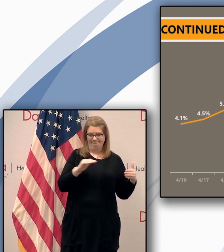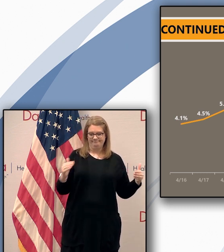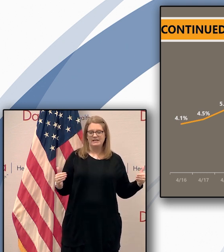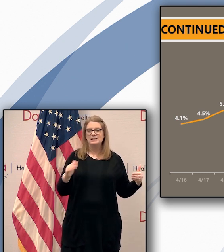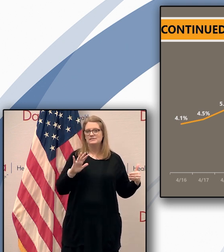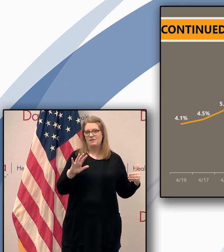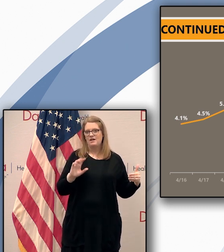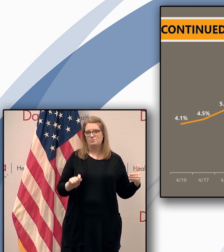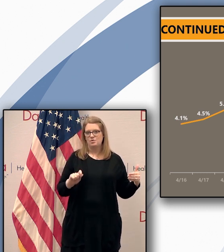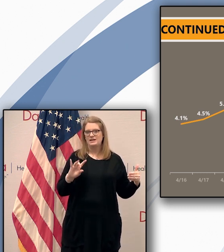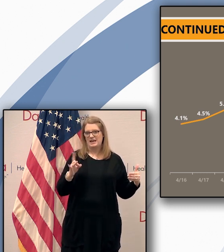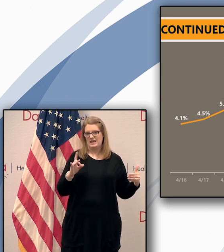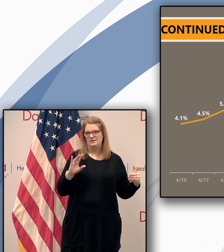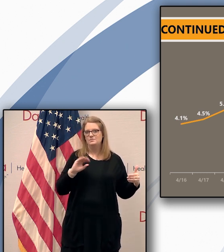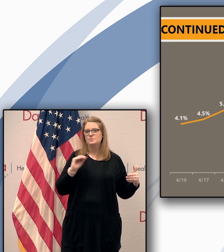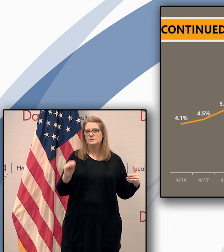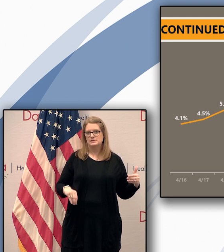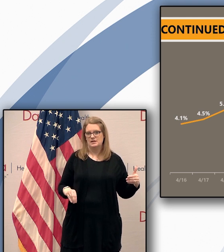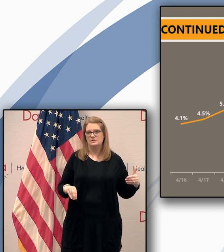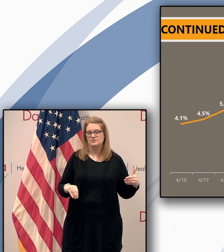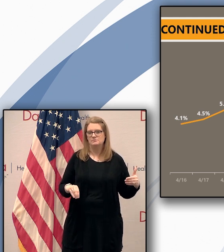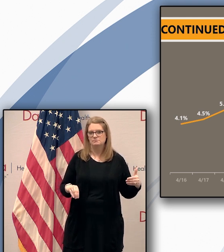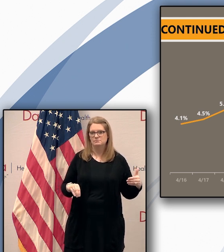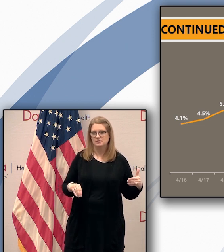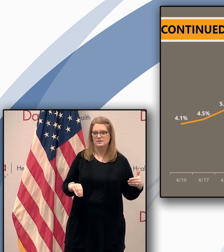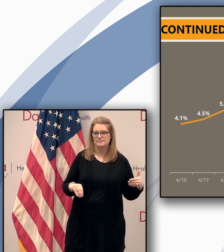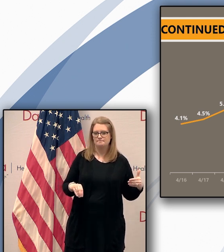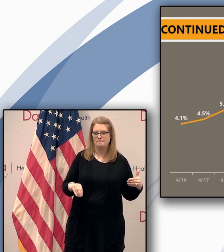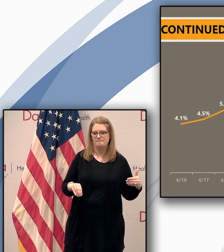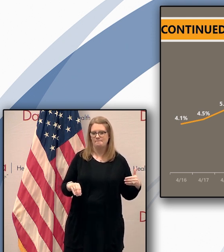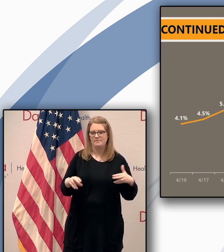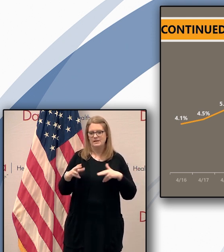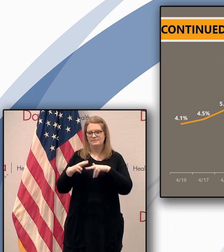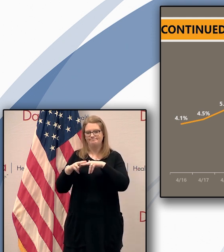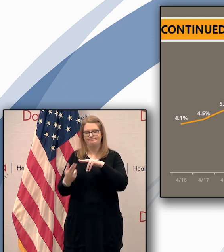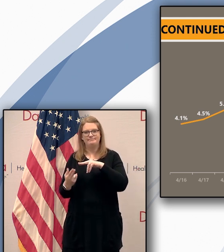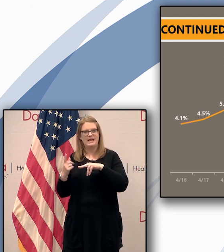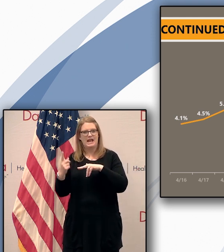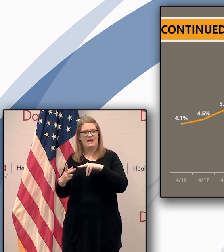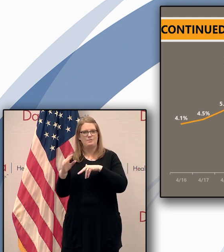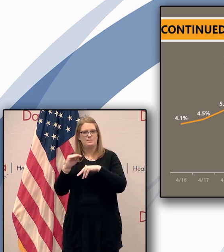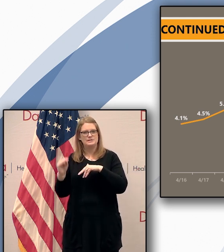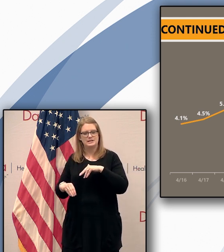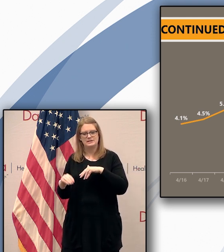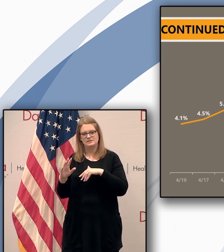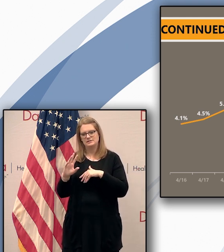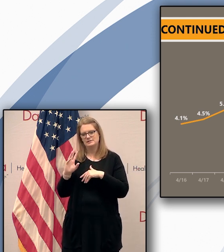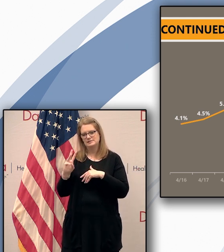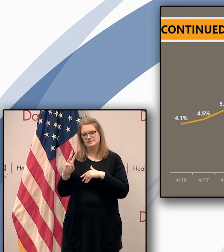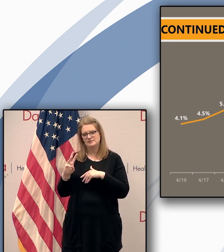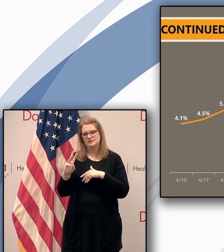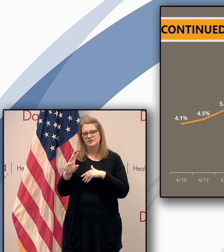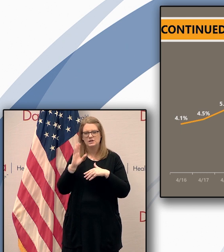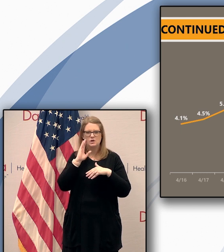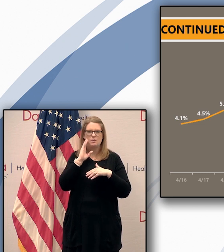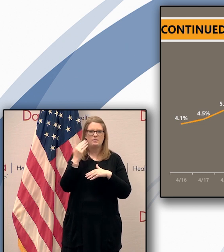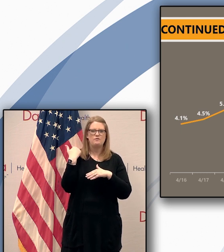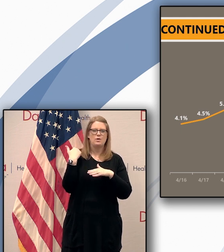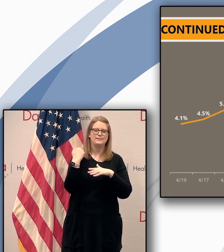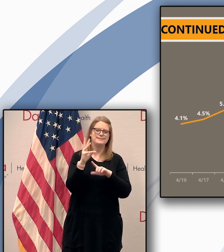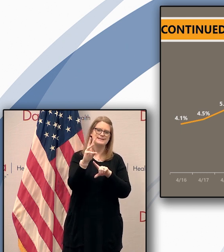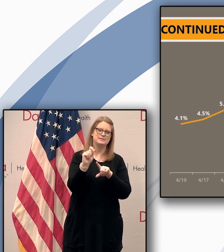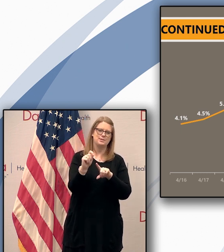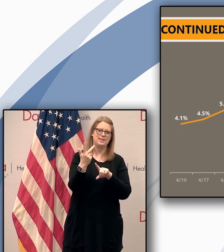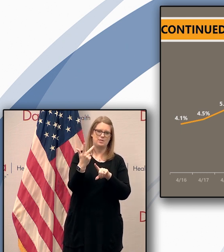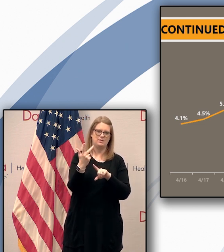we were back at 5.6 on April 20th and it's down a half a percentage point uh 6.3 where it was hovering uh for